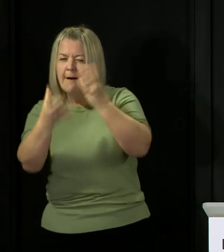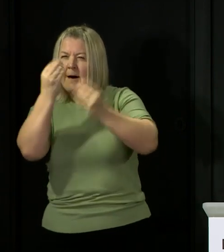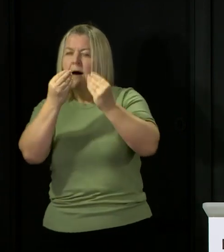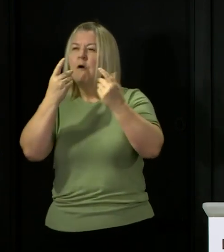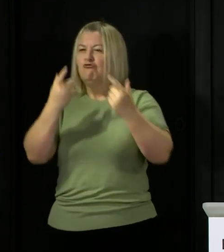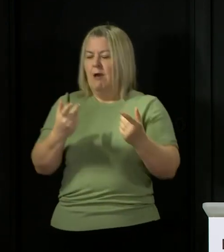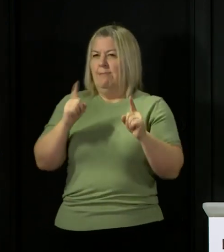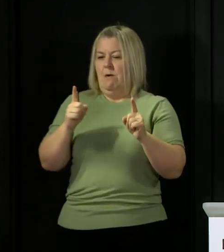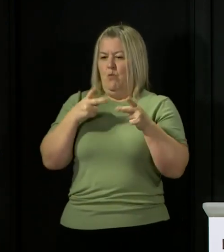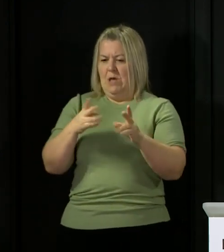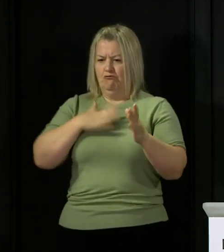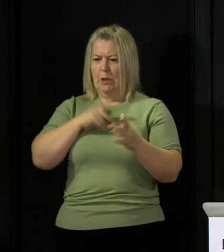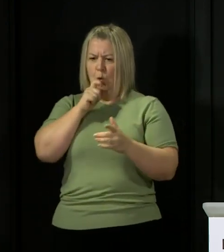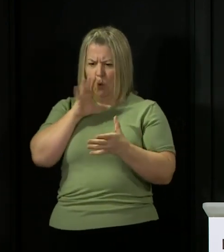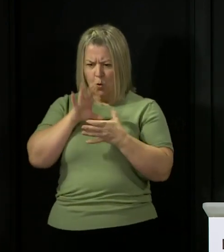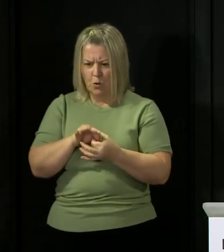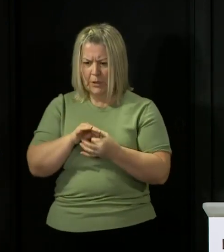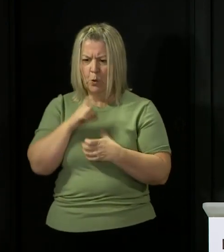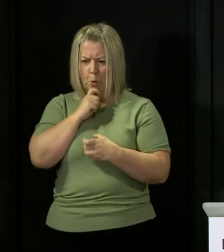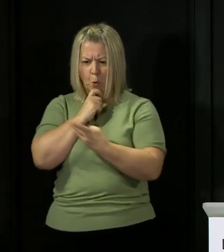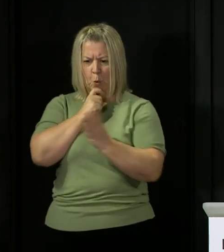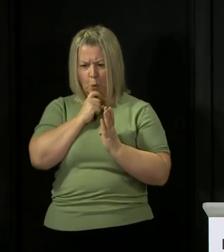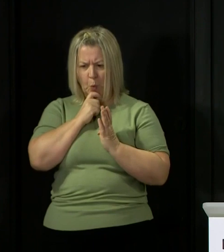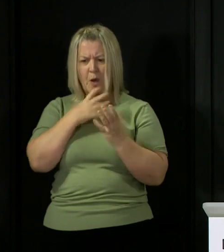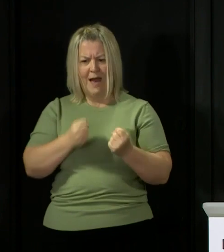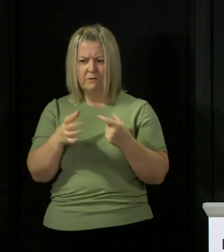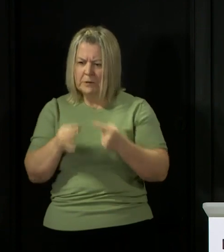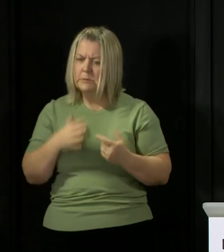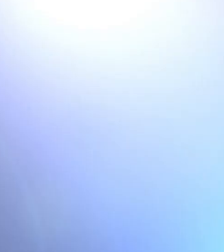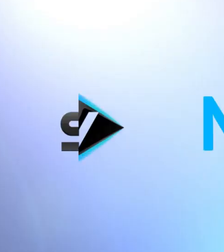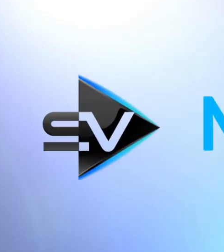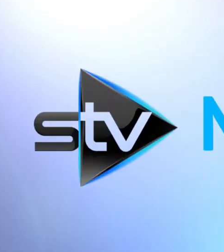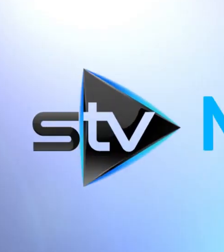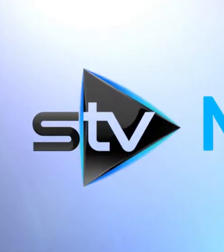an approach now as part of that grown-up conversation you know that I'm keen to have.